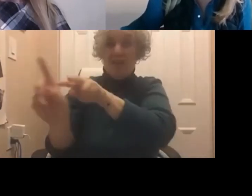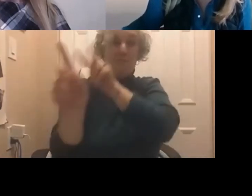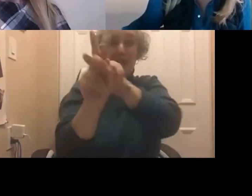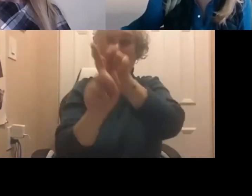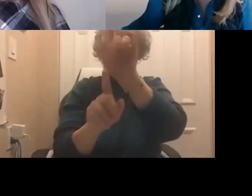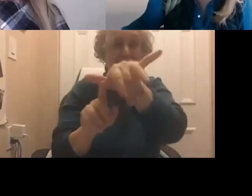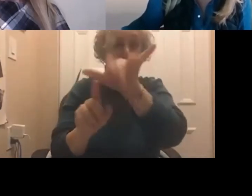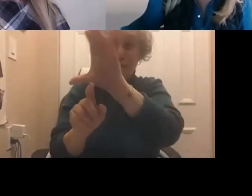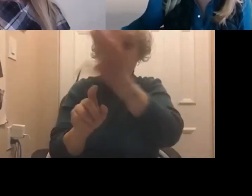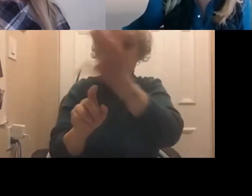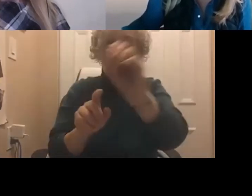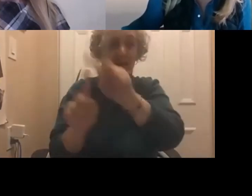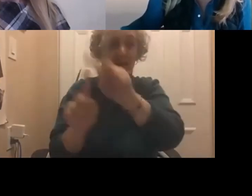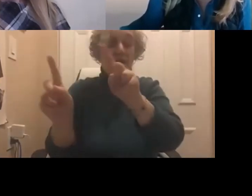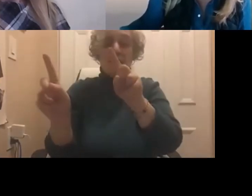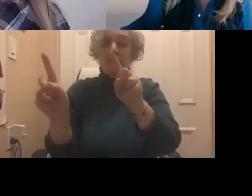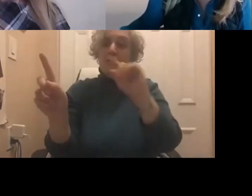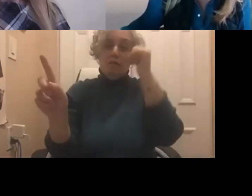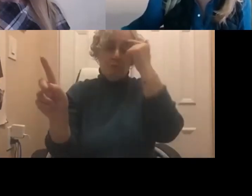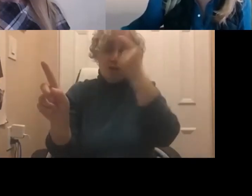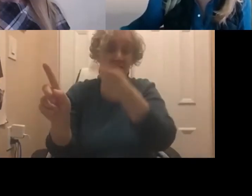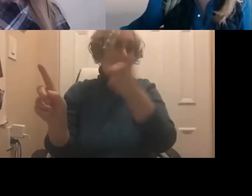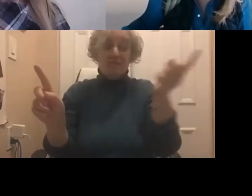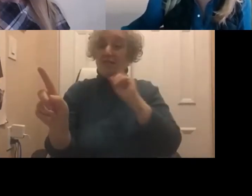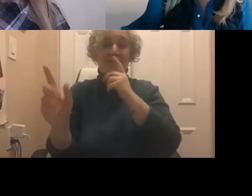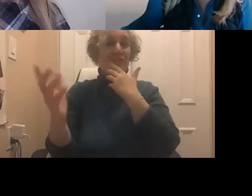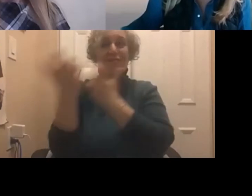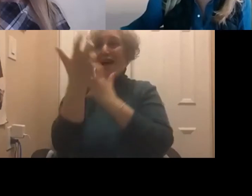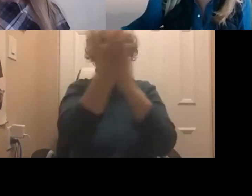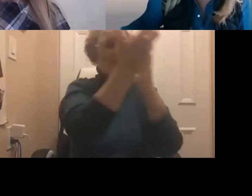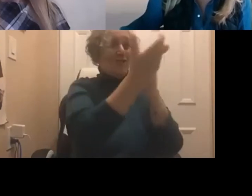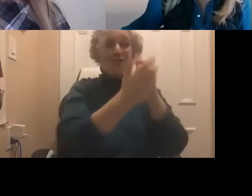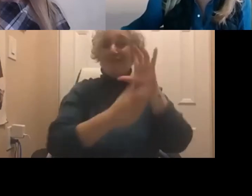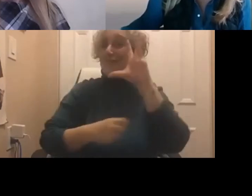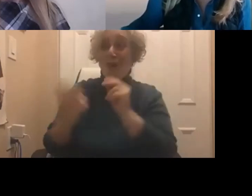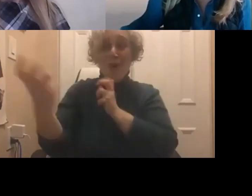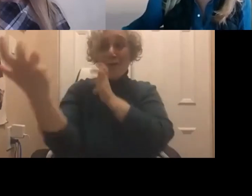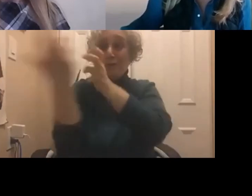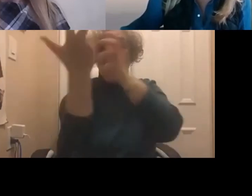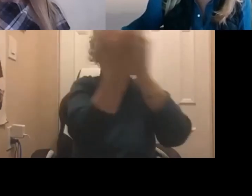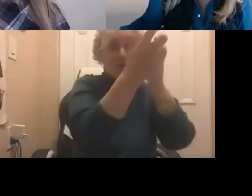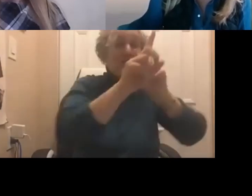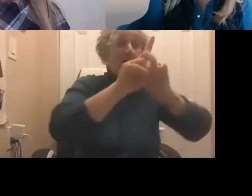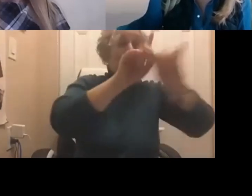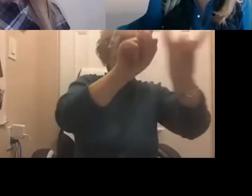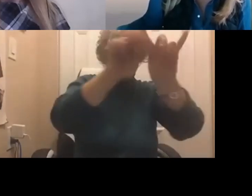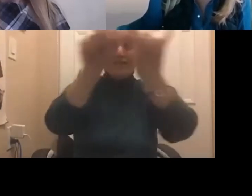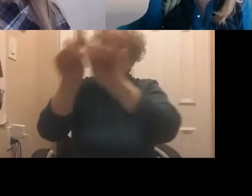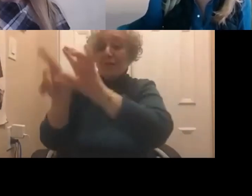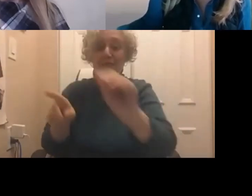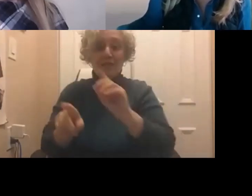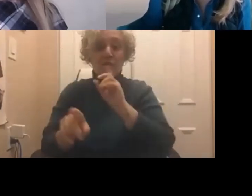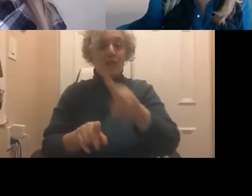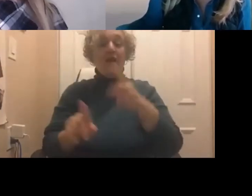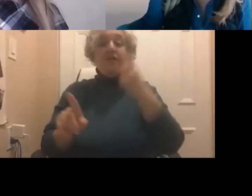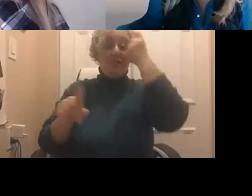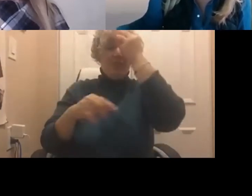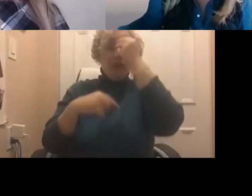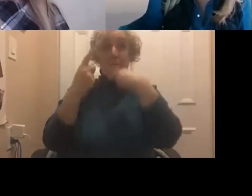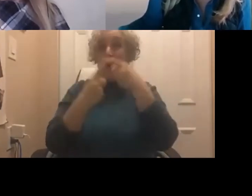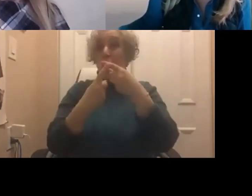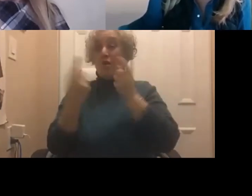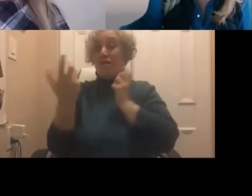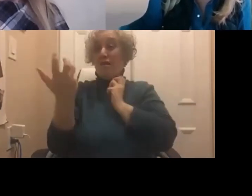And that's not a very good way to scale. And I think we need to rethink our notion of scaling, scaling